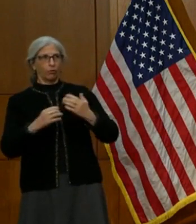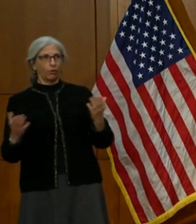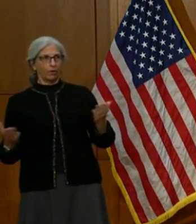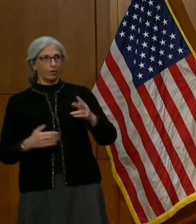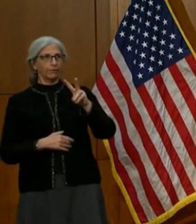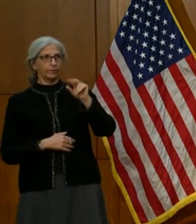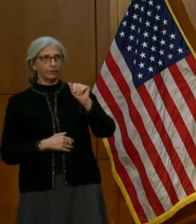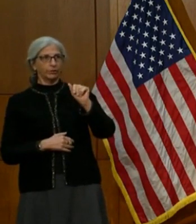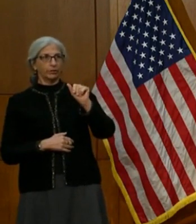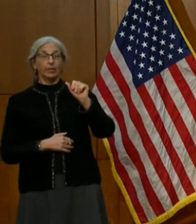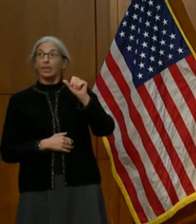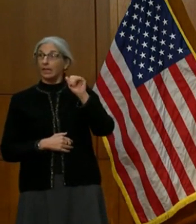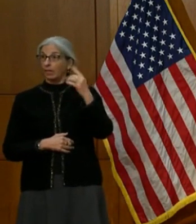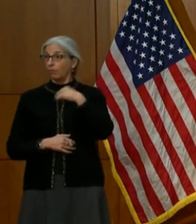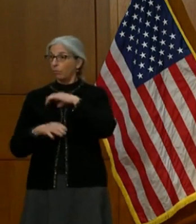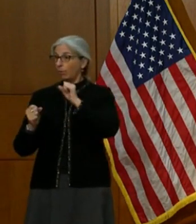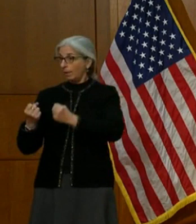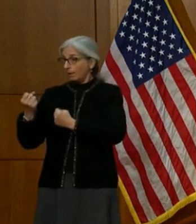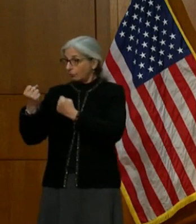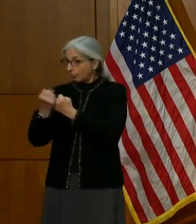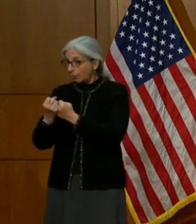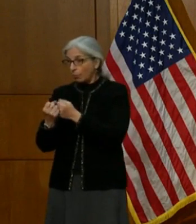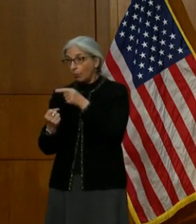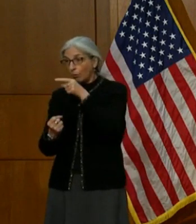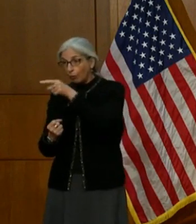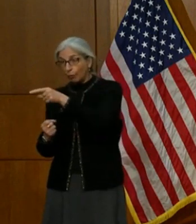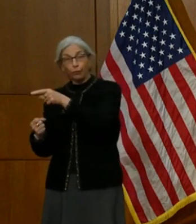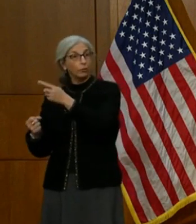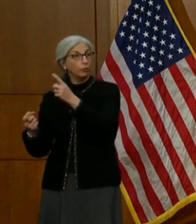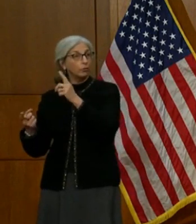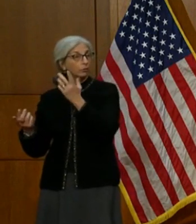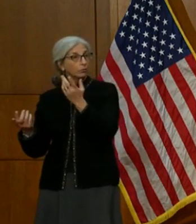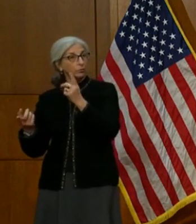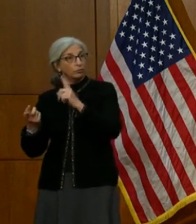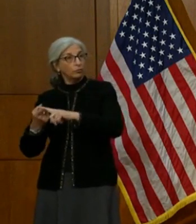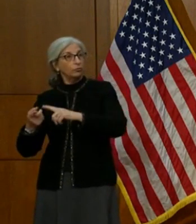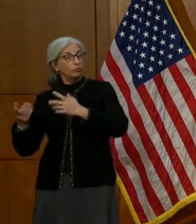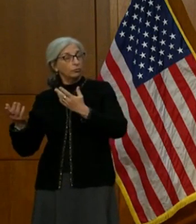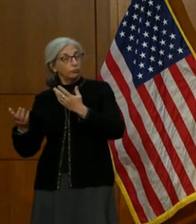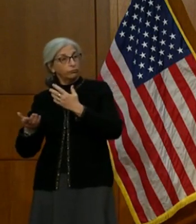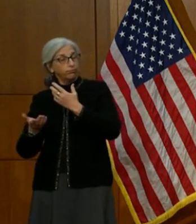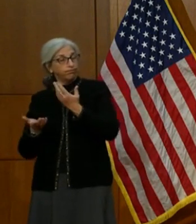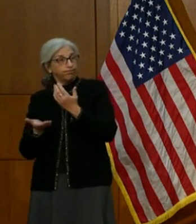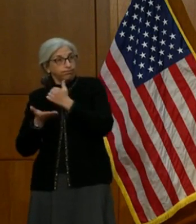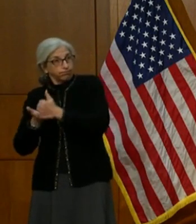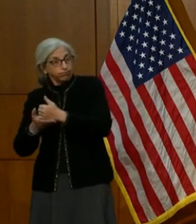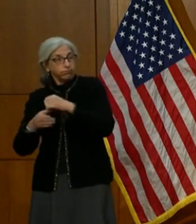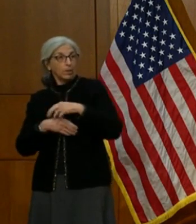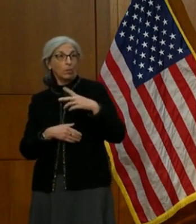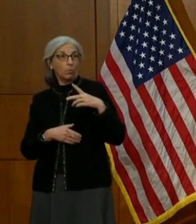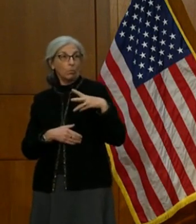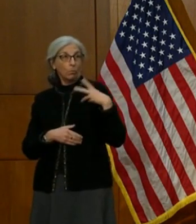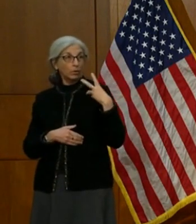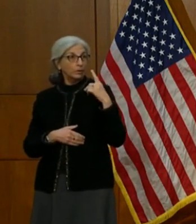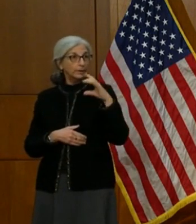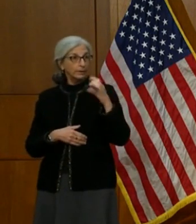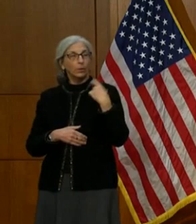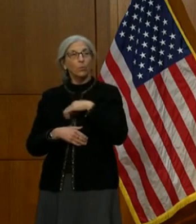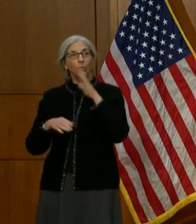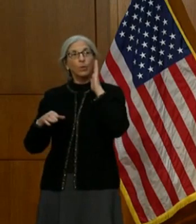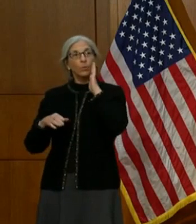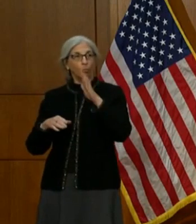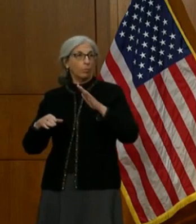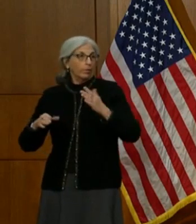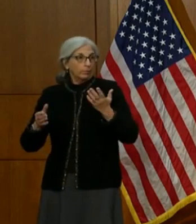if there's anything that we can do to support her in that mission, we will certainly do that. As far as the numbers, Greg, they're